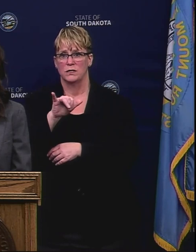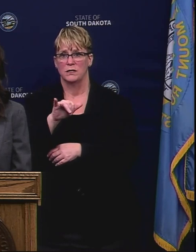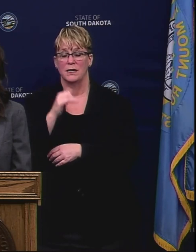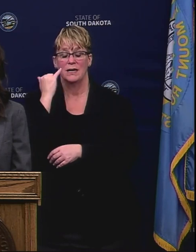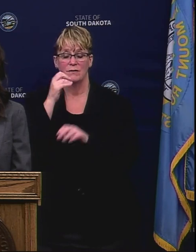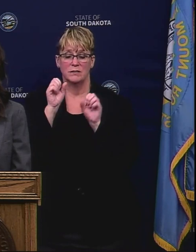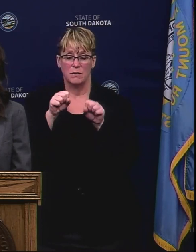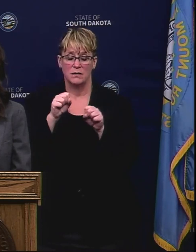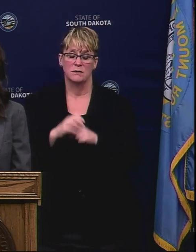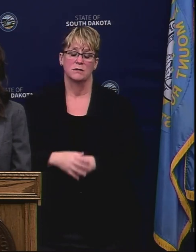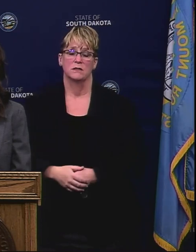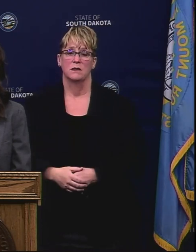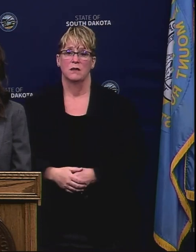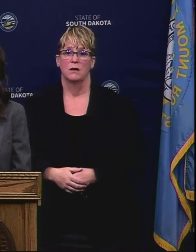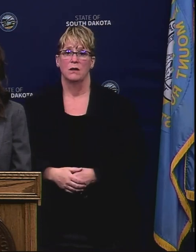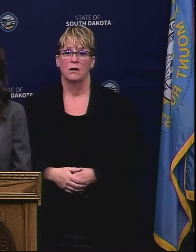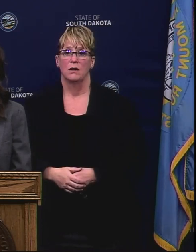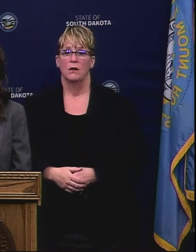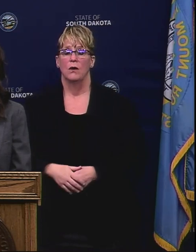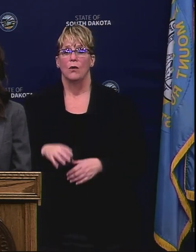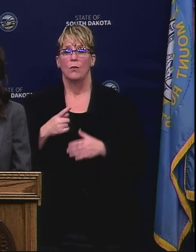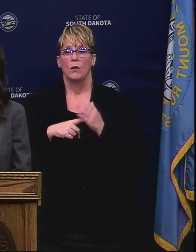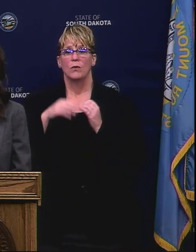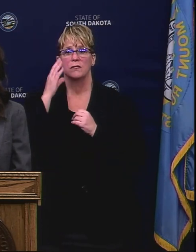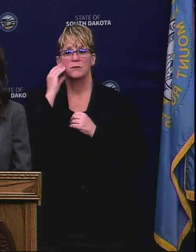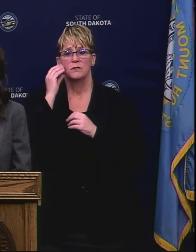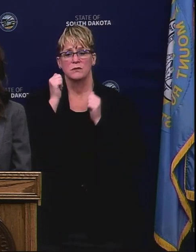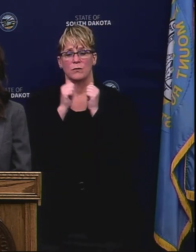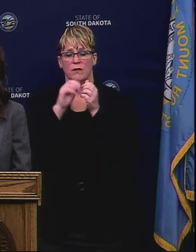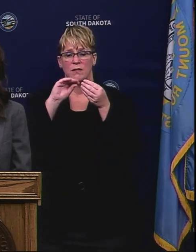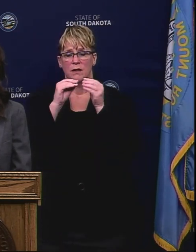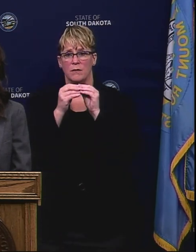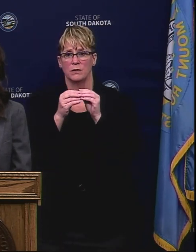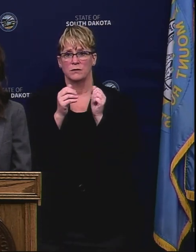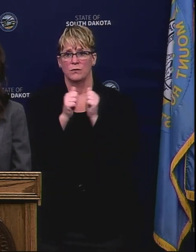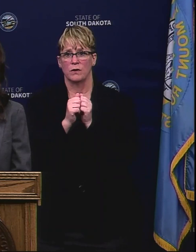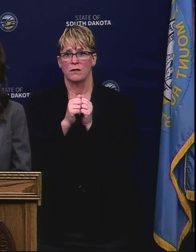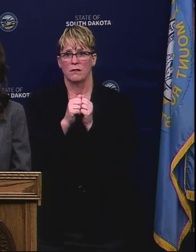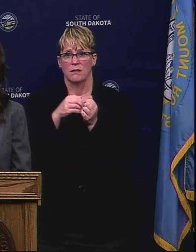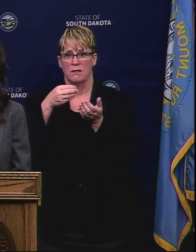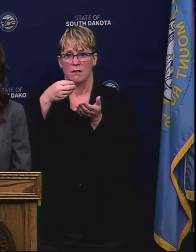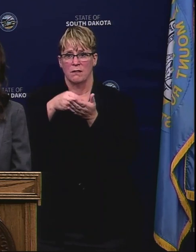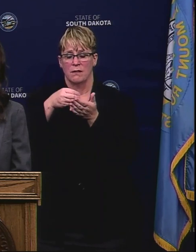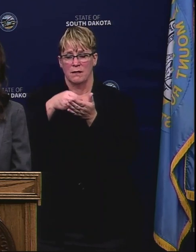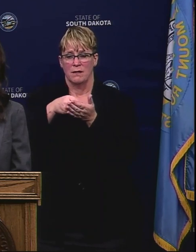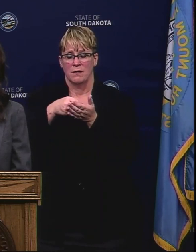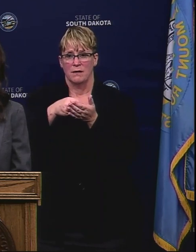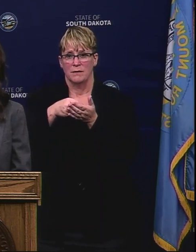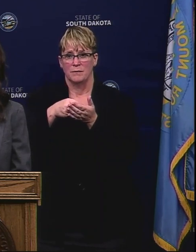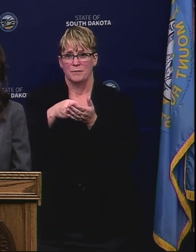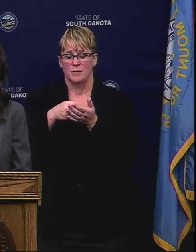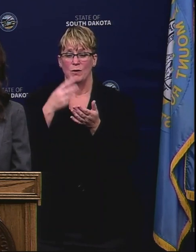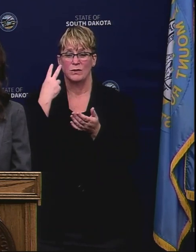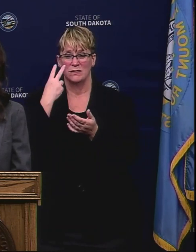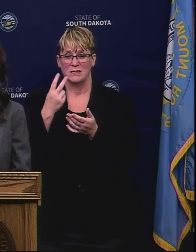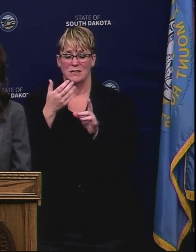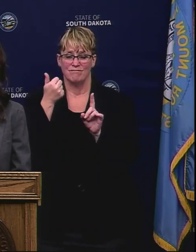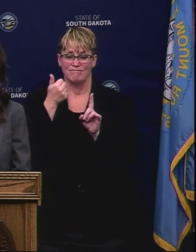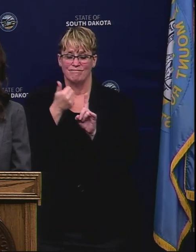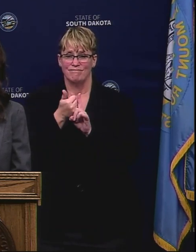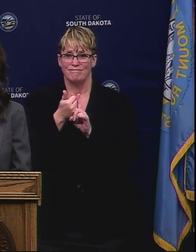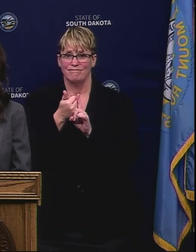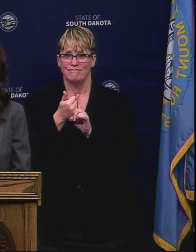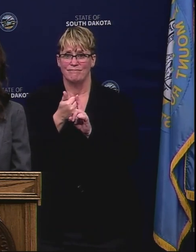I think in light of what we're seeing with revenue numbers coming in, knowing that we're going to see some pretty significant